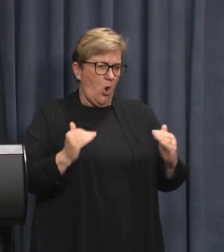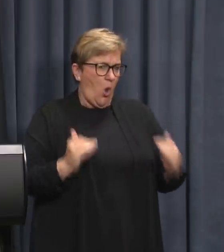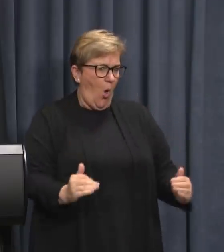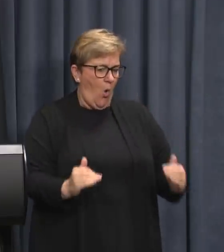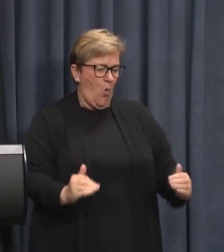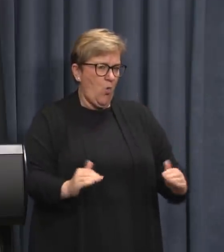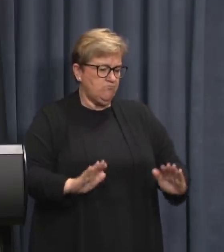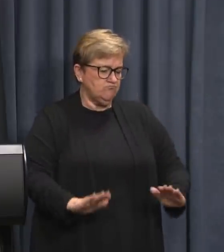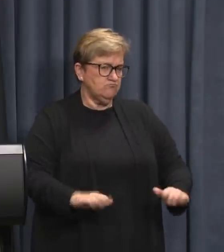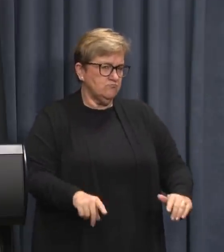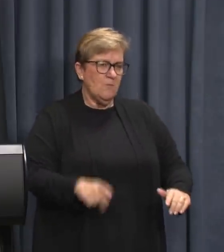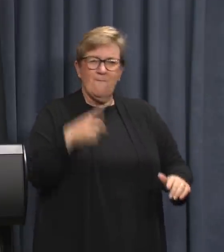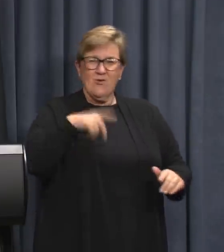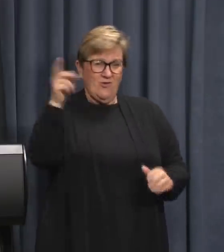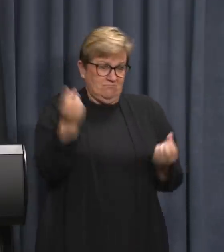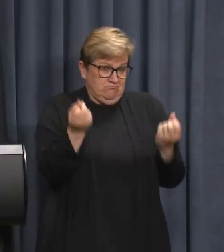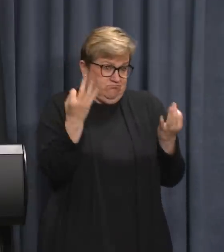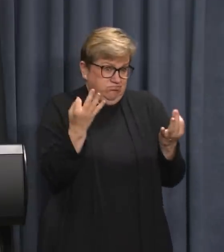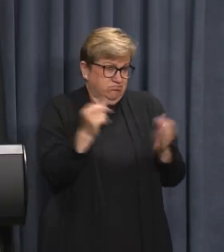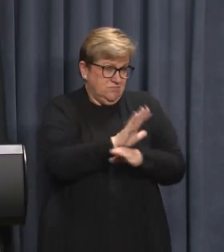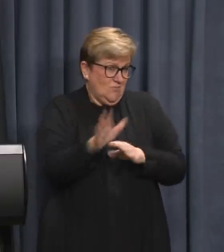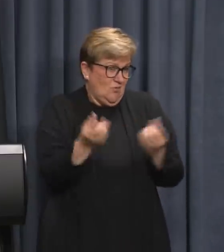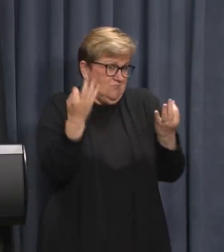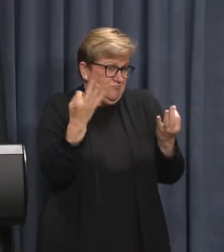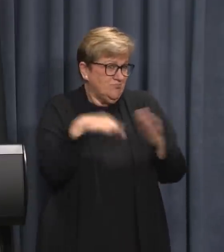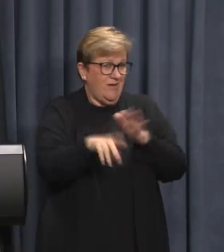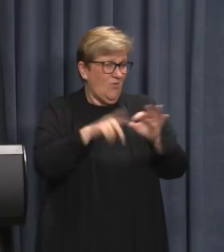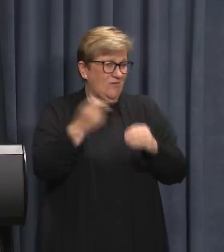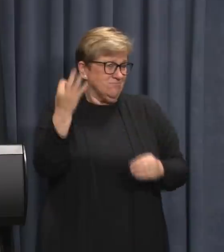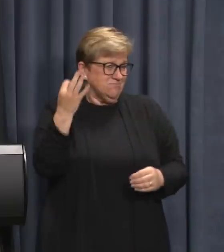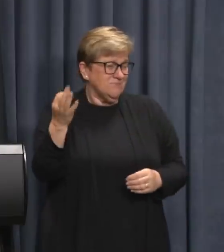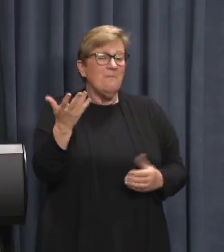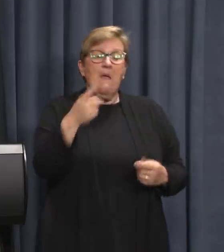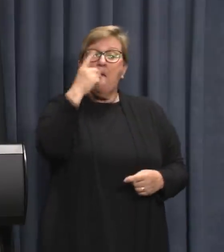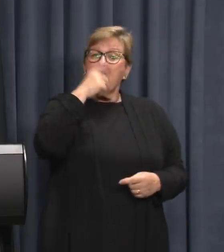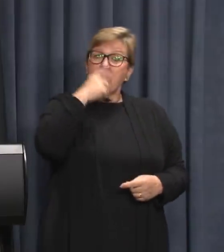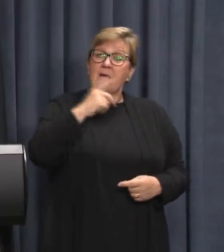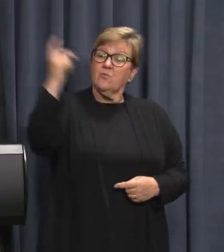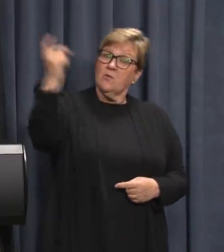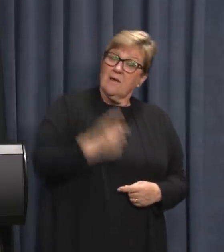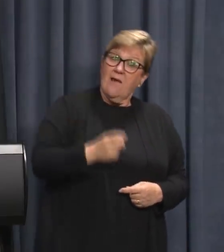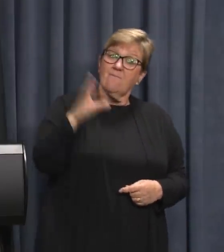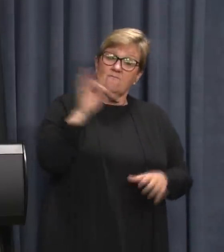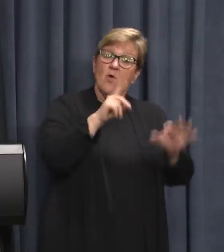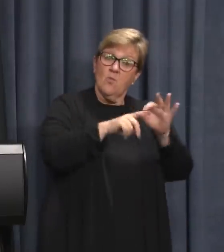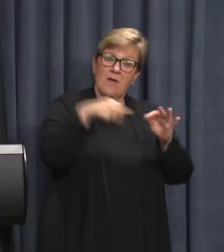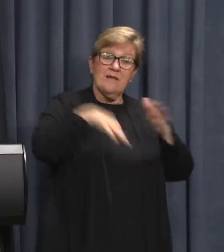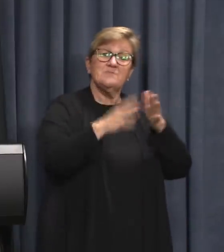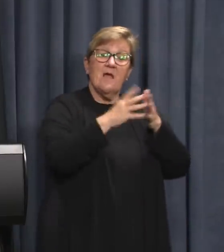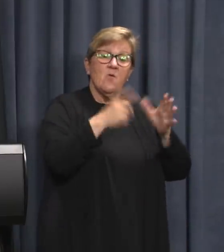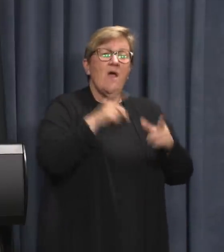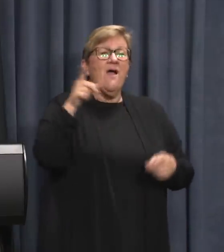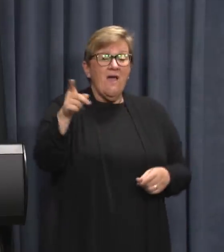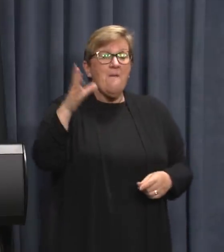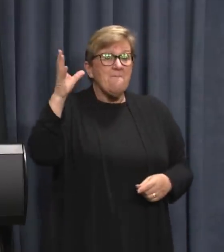as they had virtually no COVID in that state which meant people entering WA from Queensland were